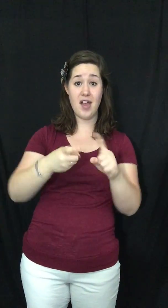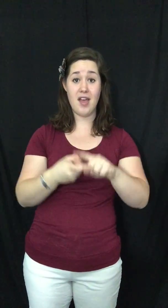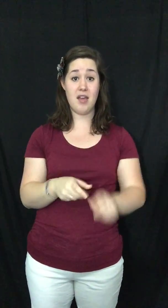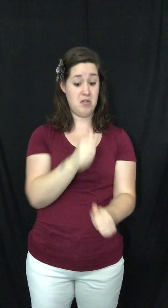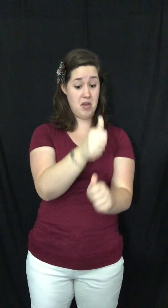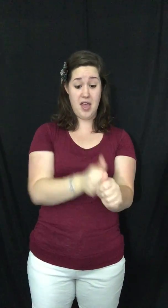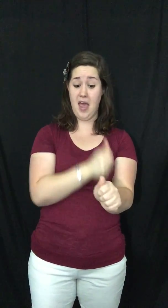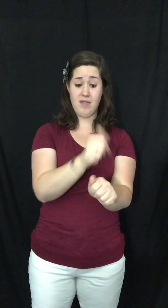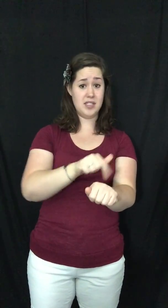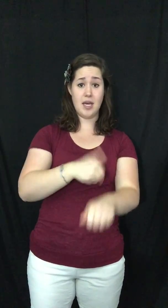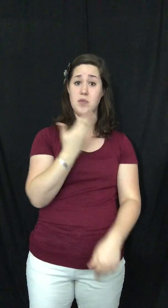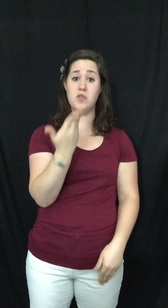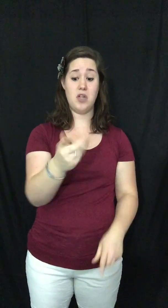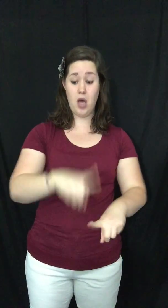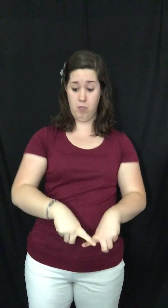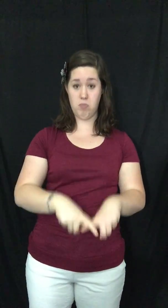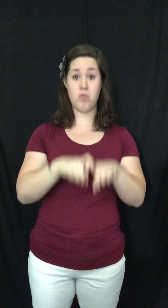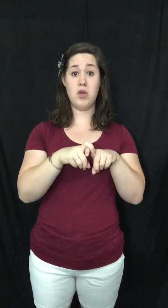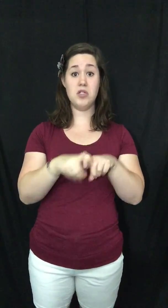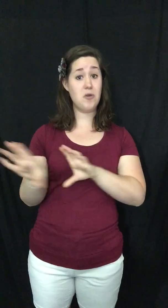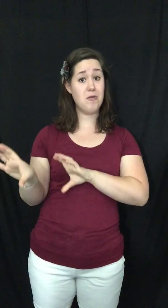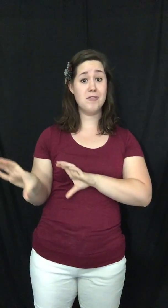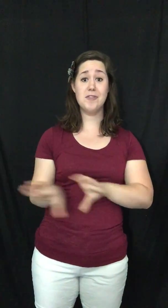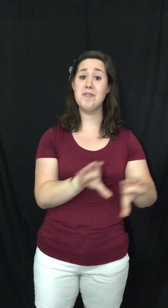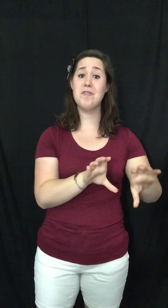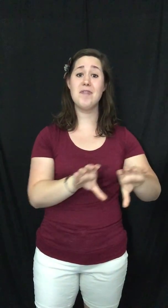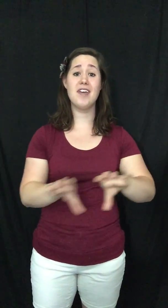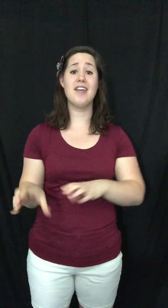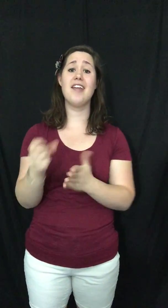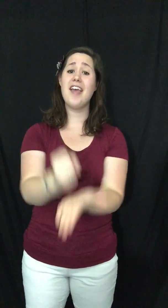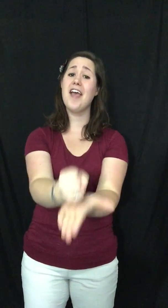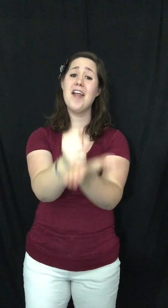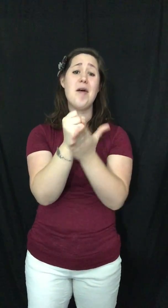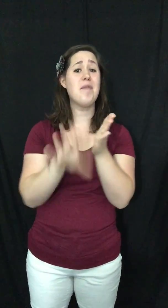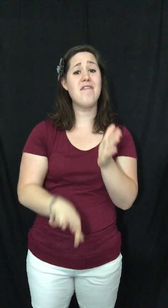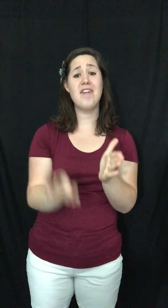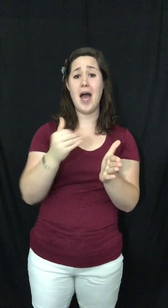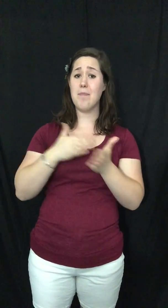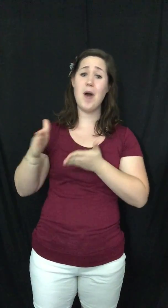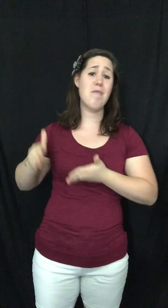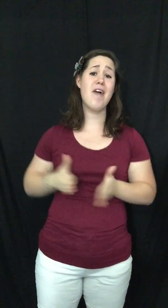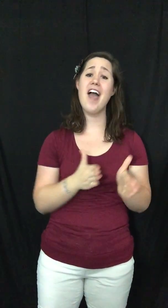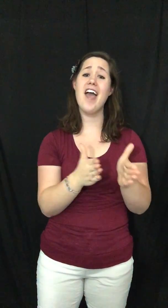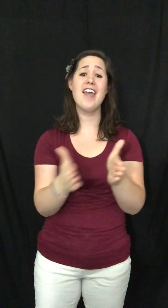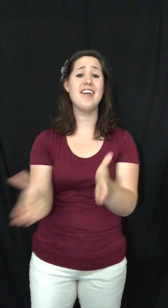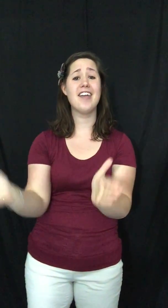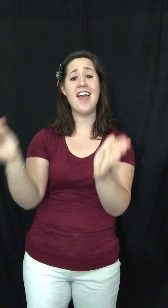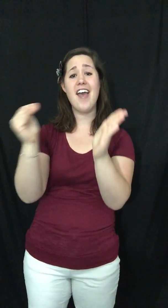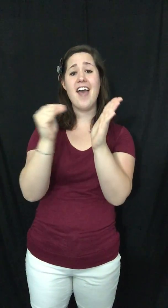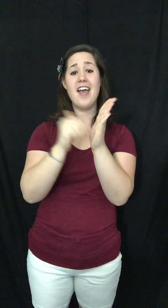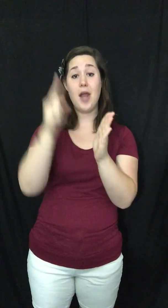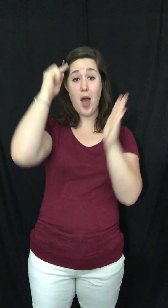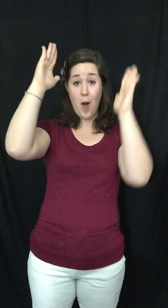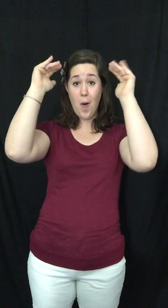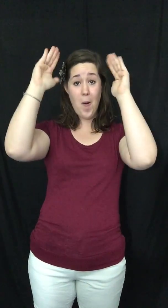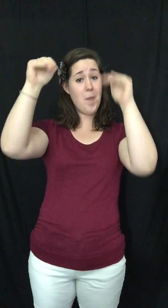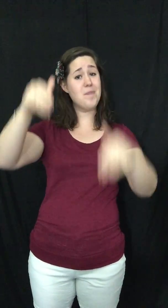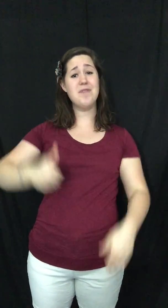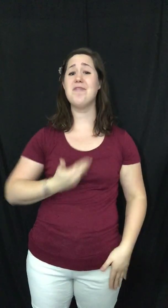friend Every time you stop what you're doing, help me find my way again I hope you